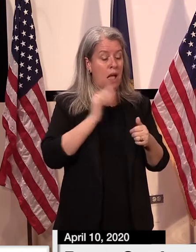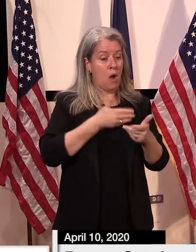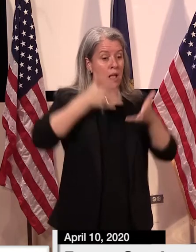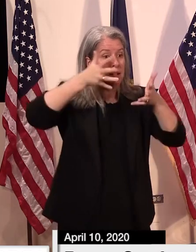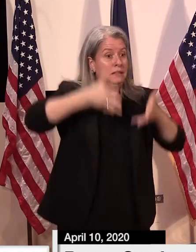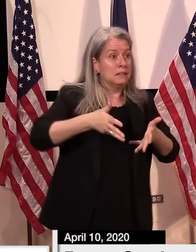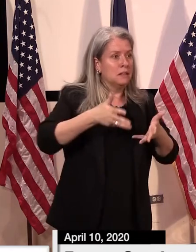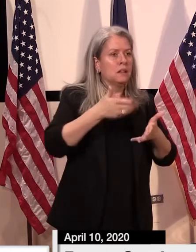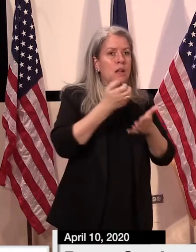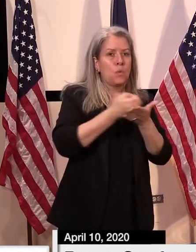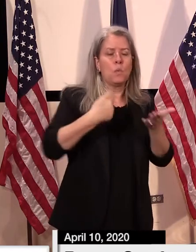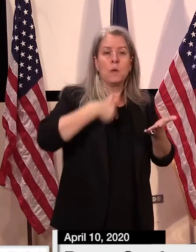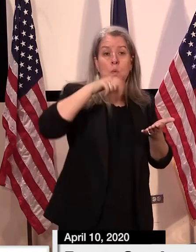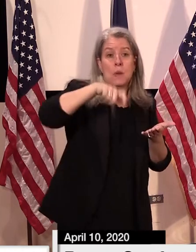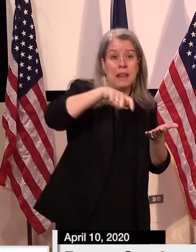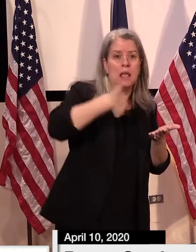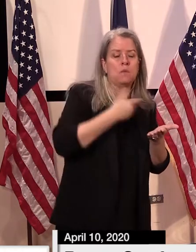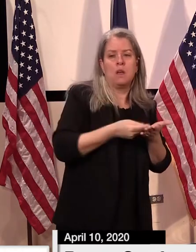that may need it?